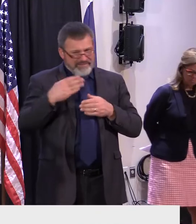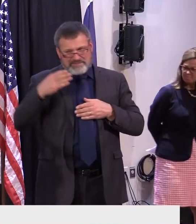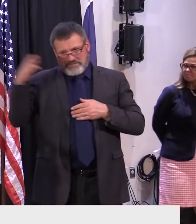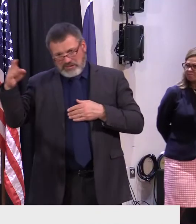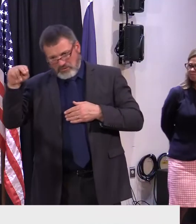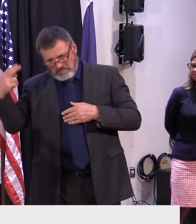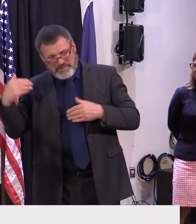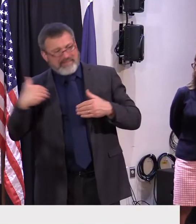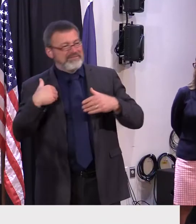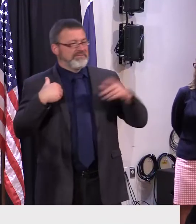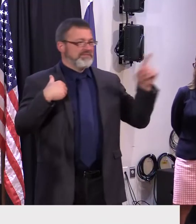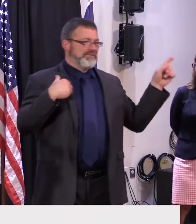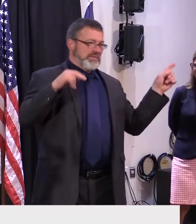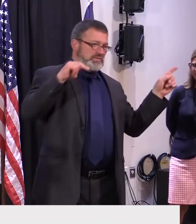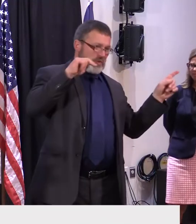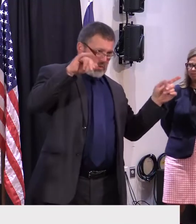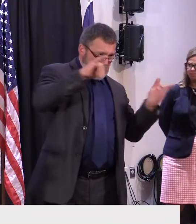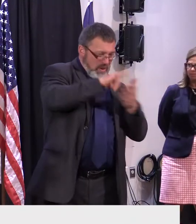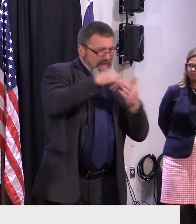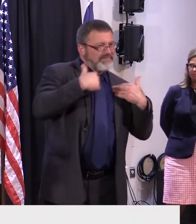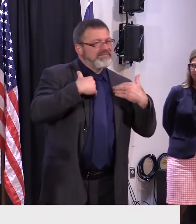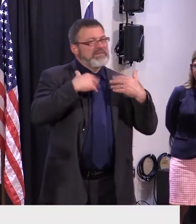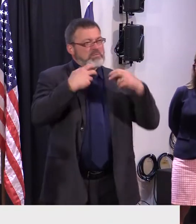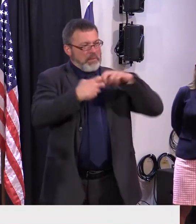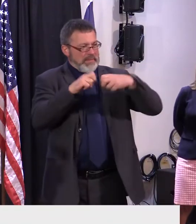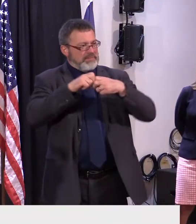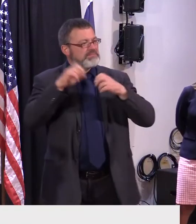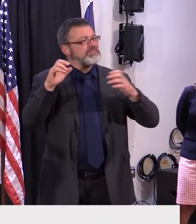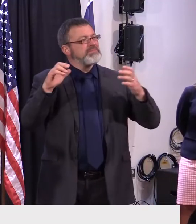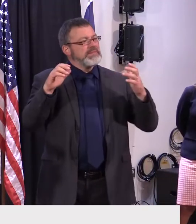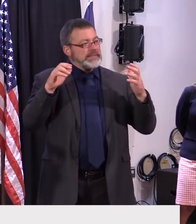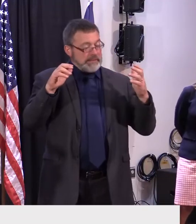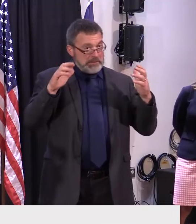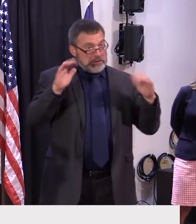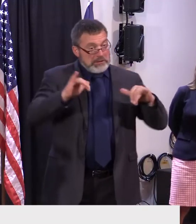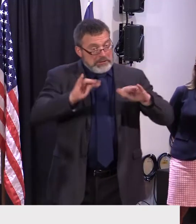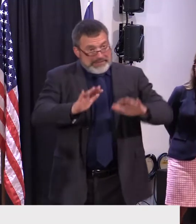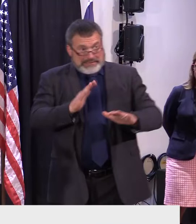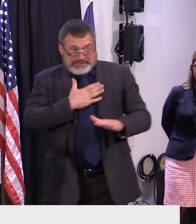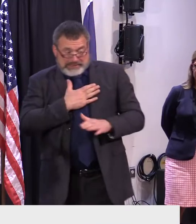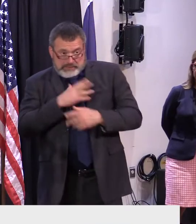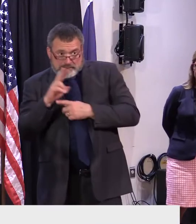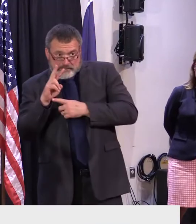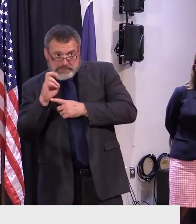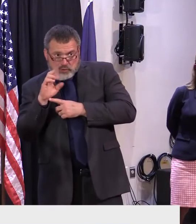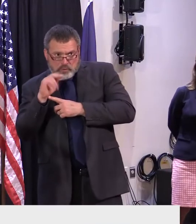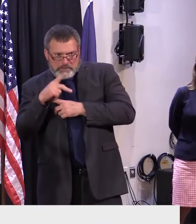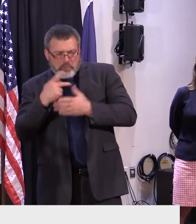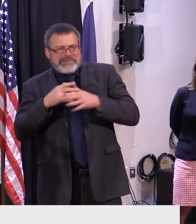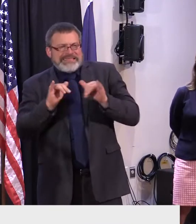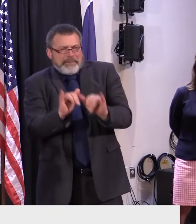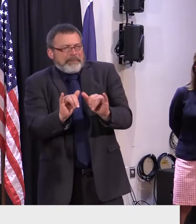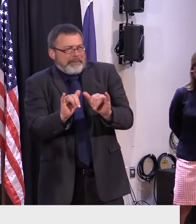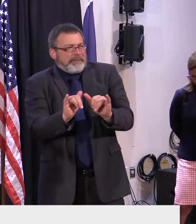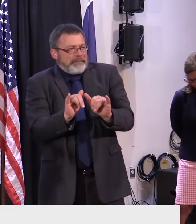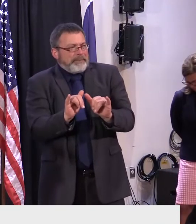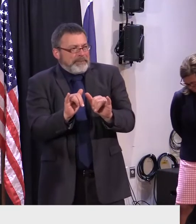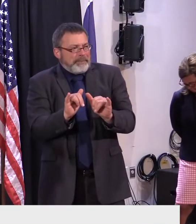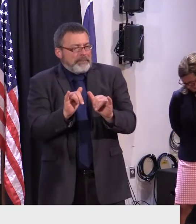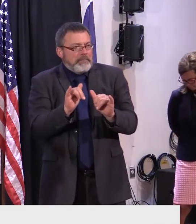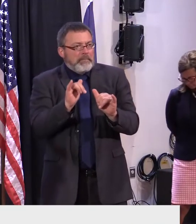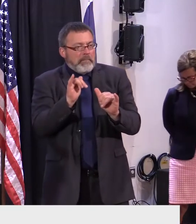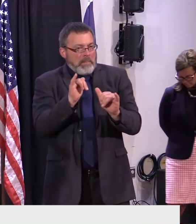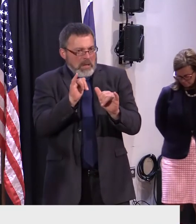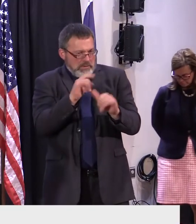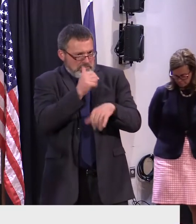we we do still have our programs in place pre-pandemic. We want to make sure we're taking care of the most